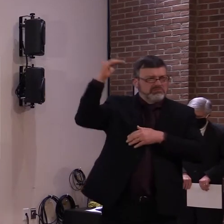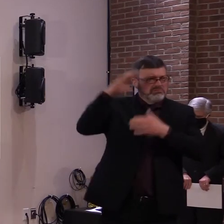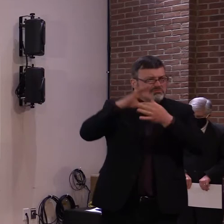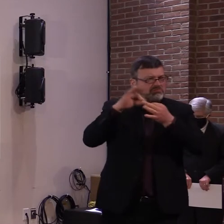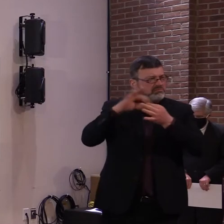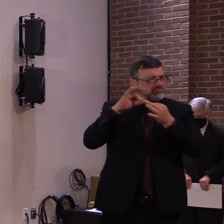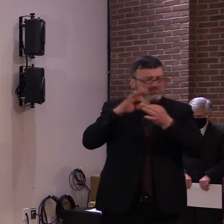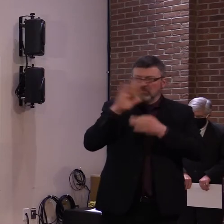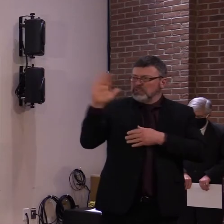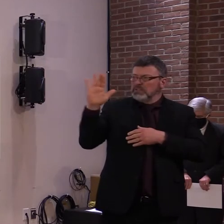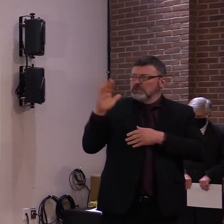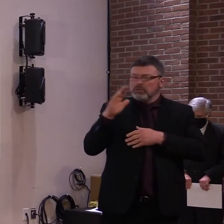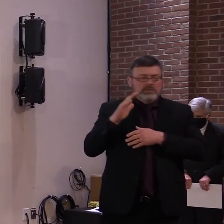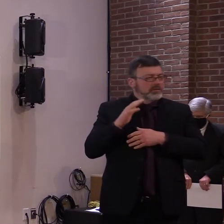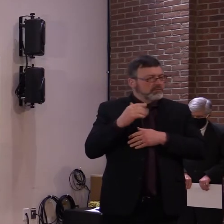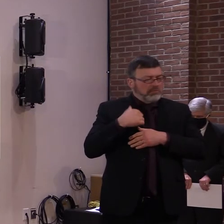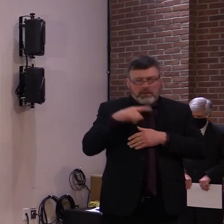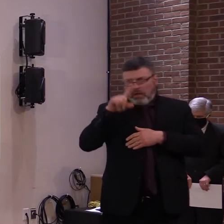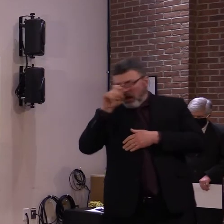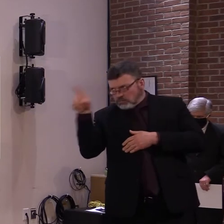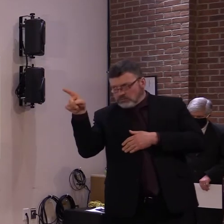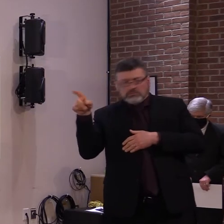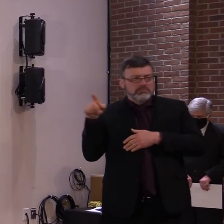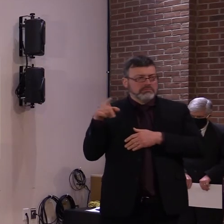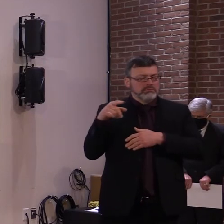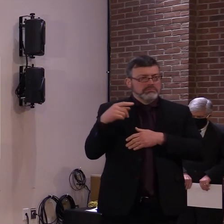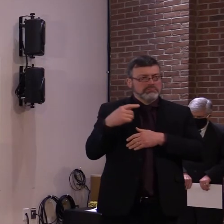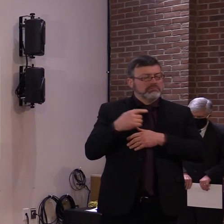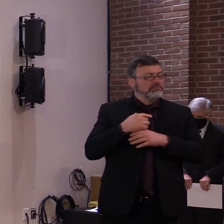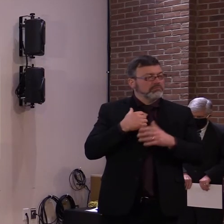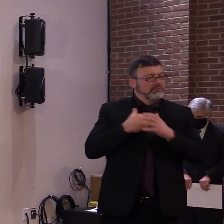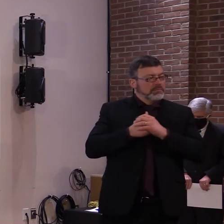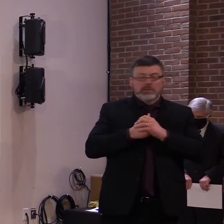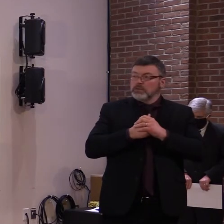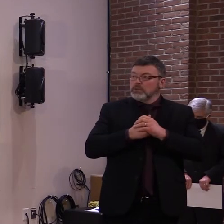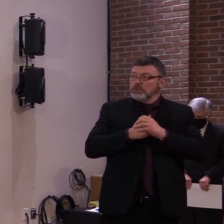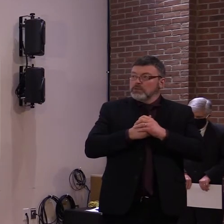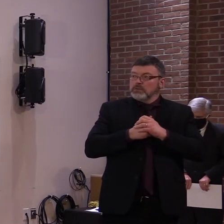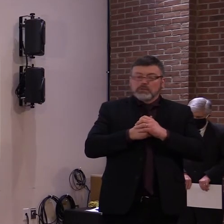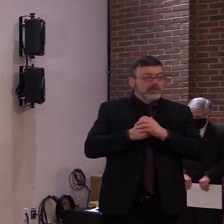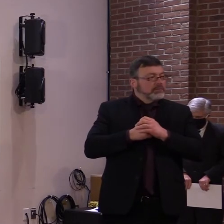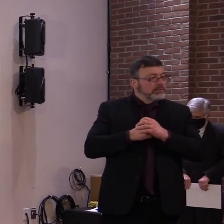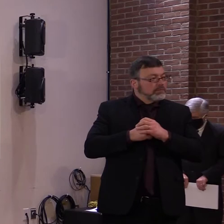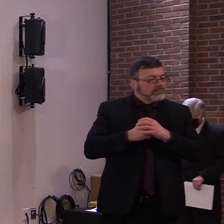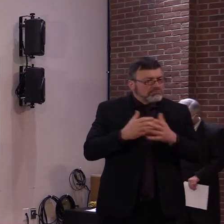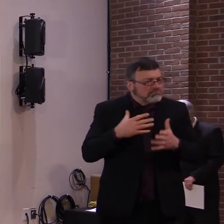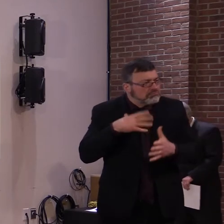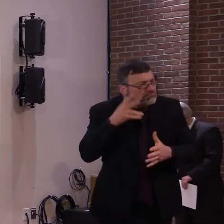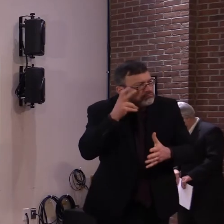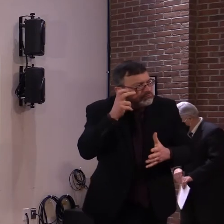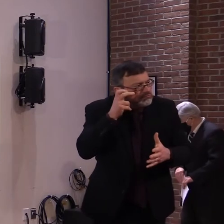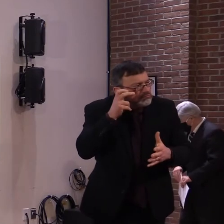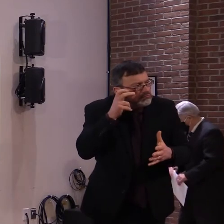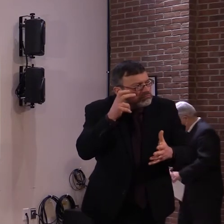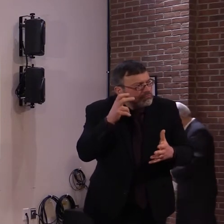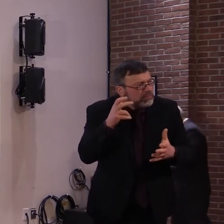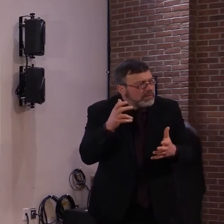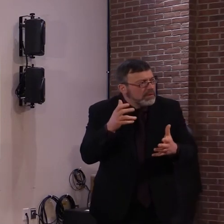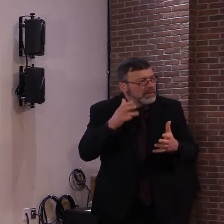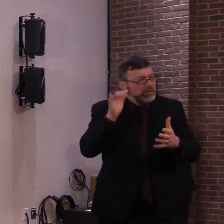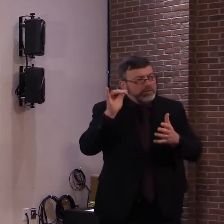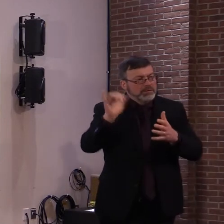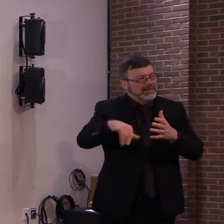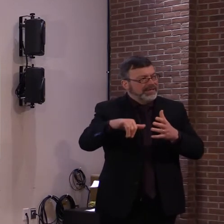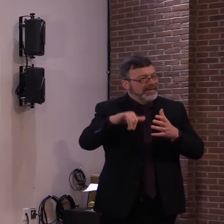Calvin asked you about prioritizing communities of color, you mentioned sort of, um, the congregate situations that some